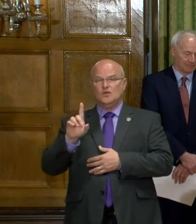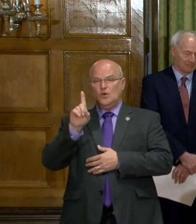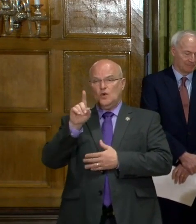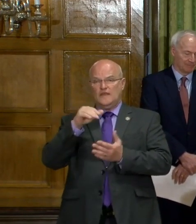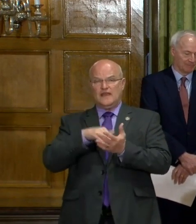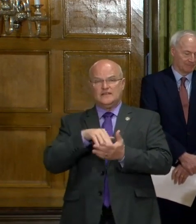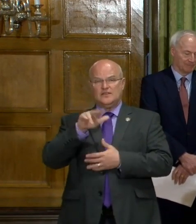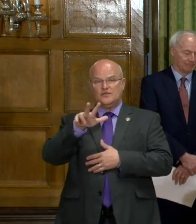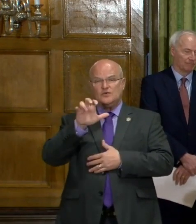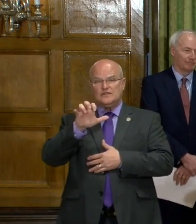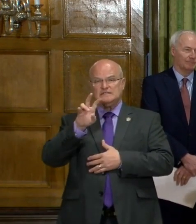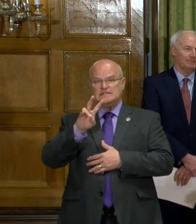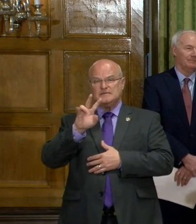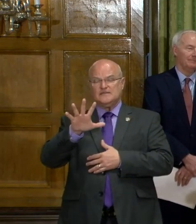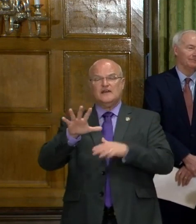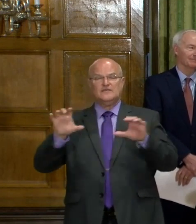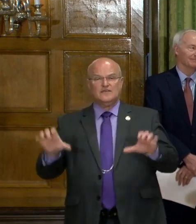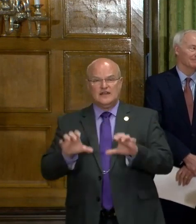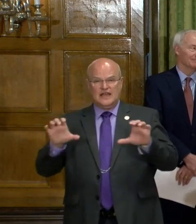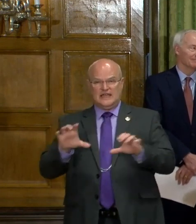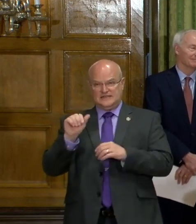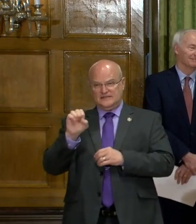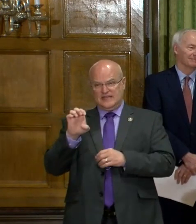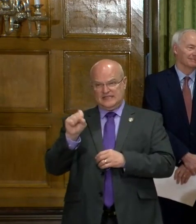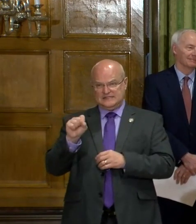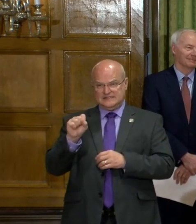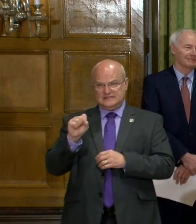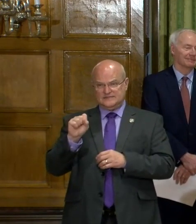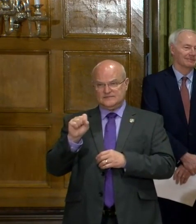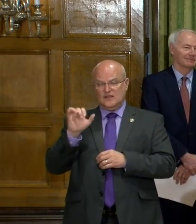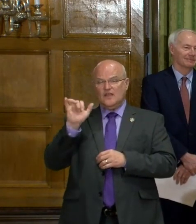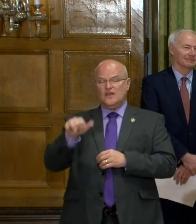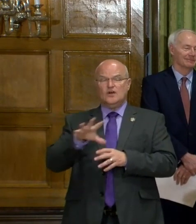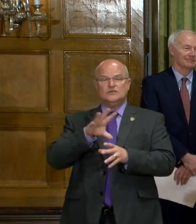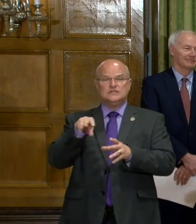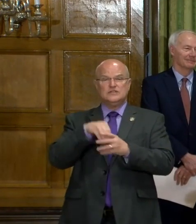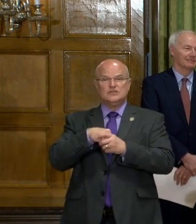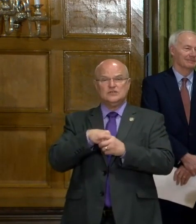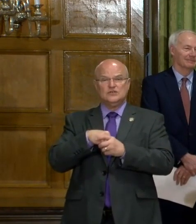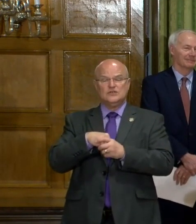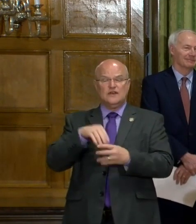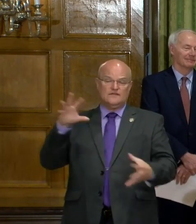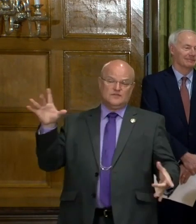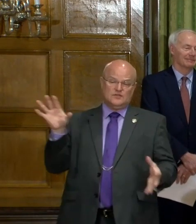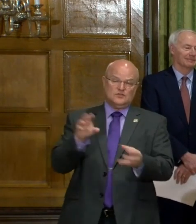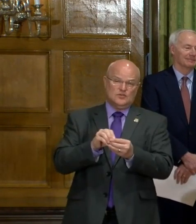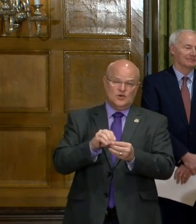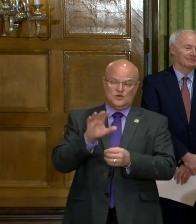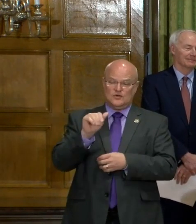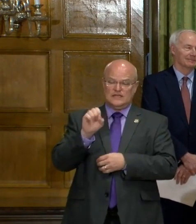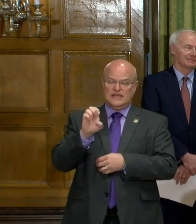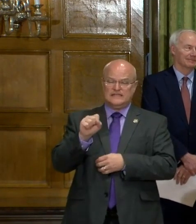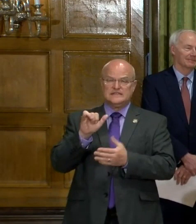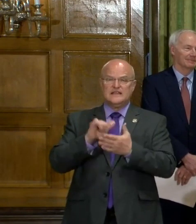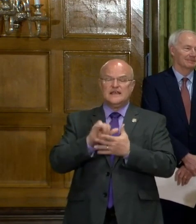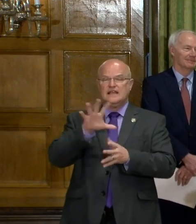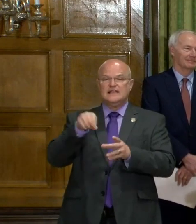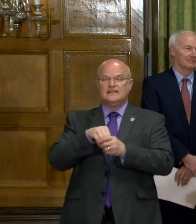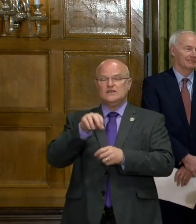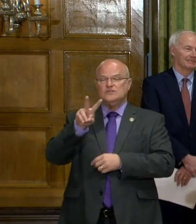,375 are active cases. Those include, of the total cases, those include